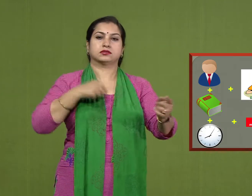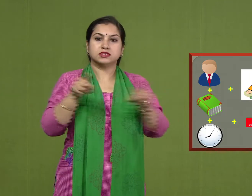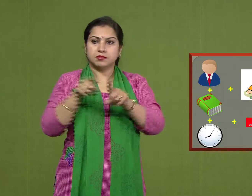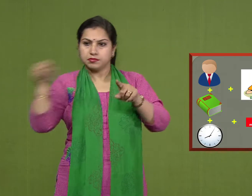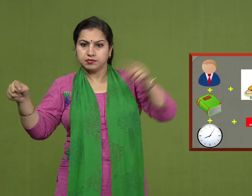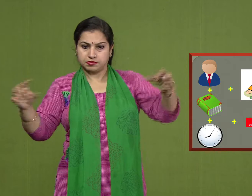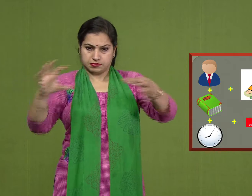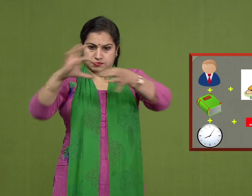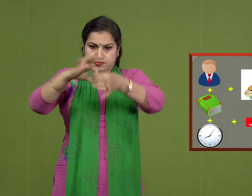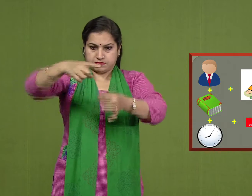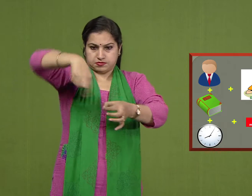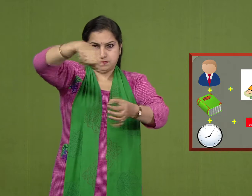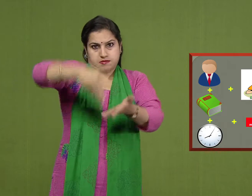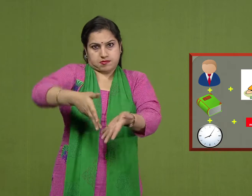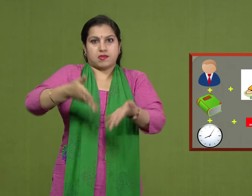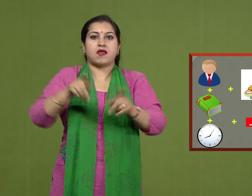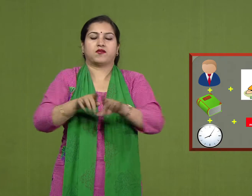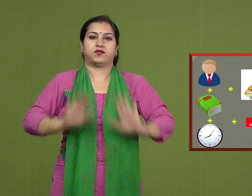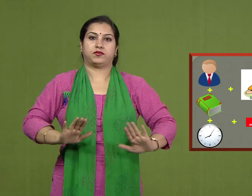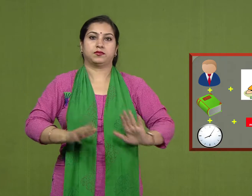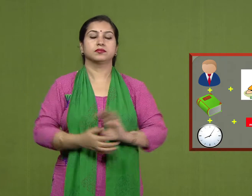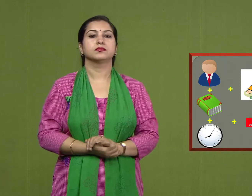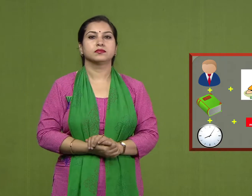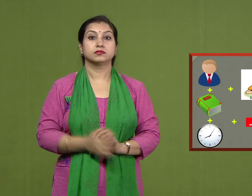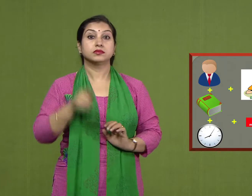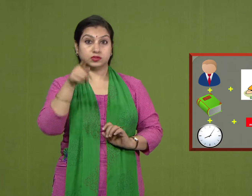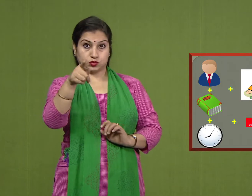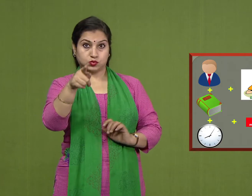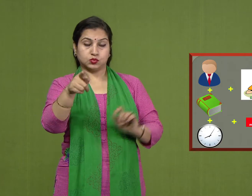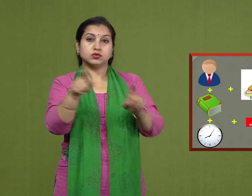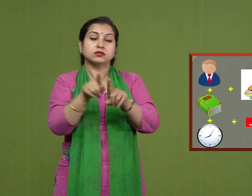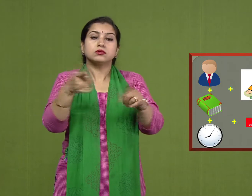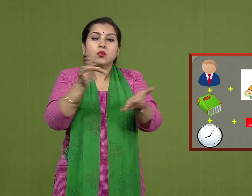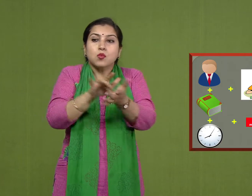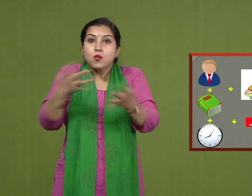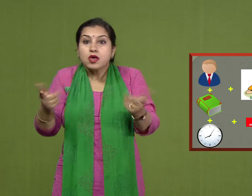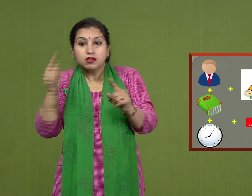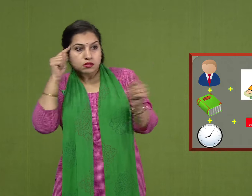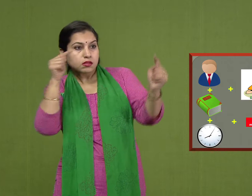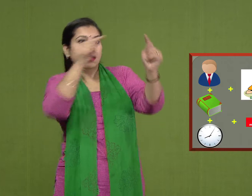between your goal and you. I mean where you are and where you want to go.